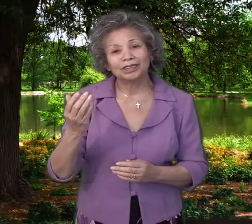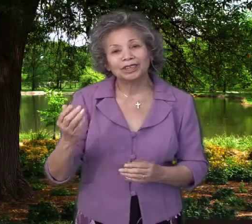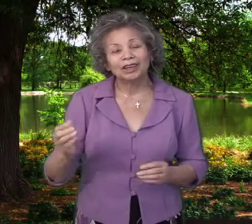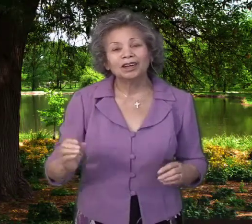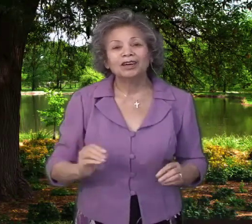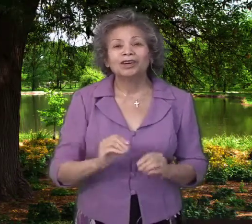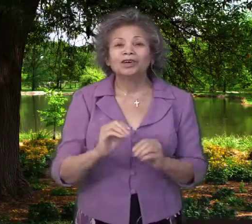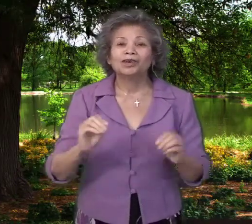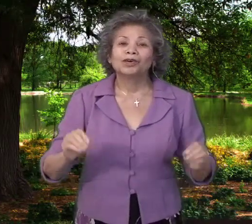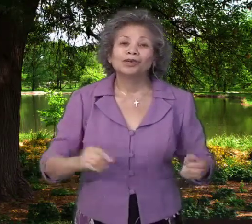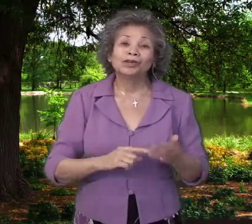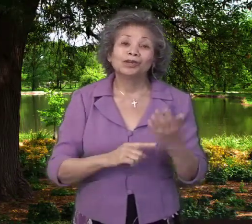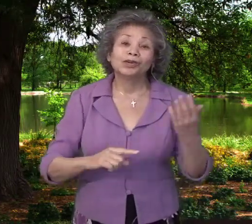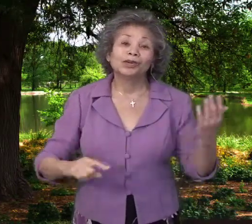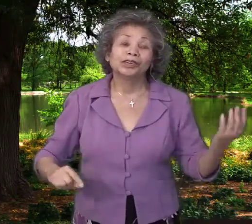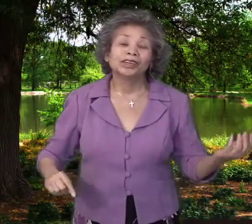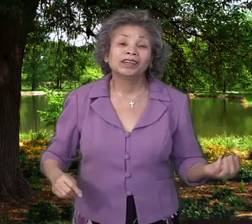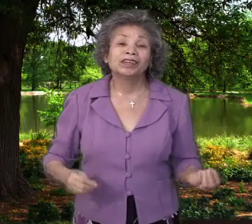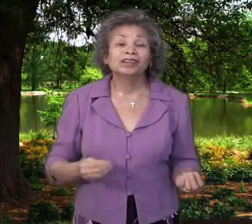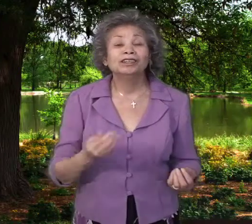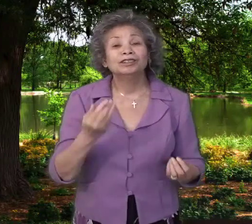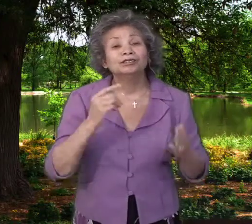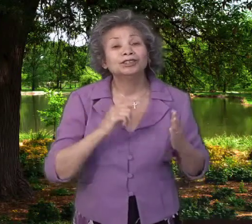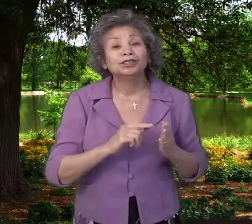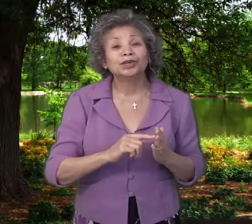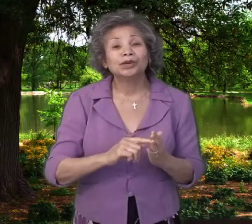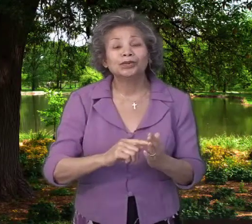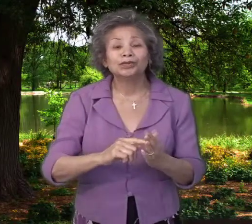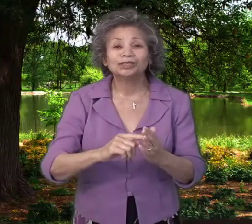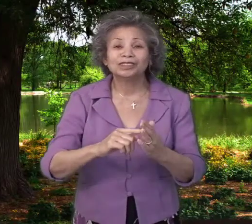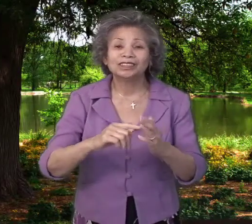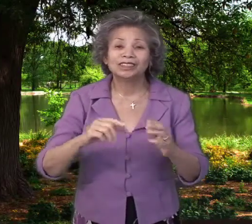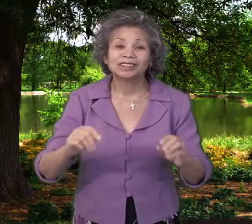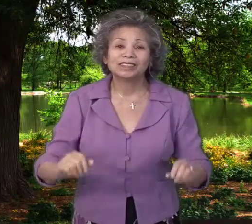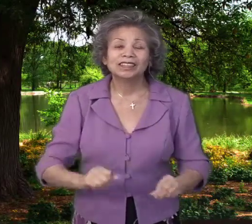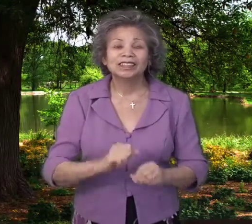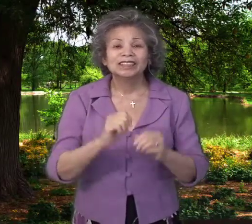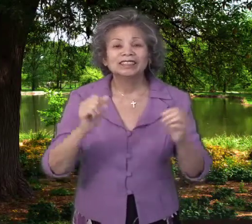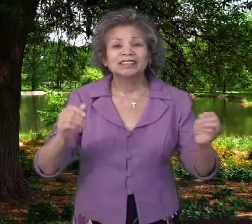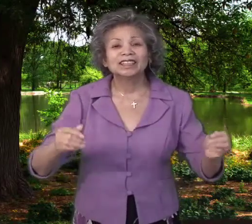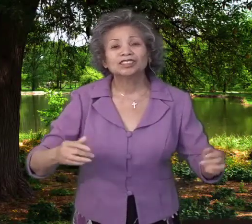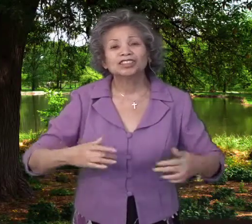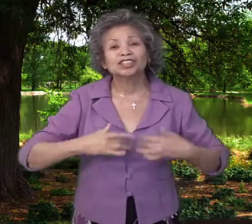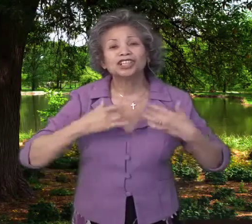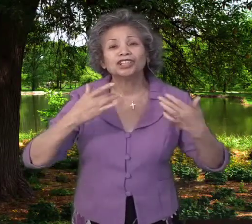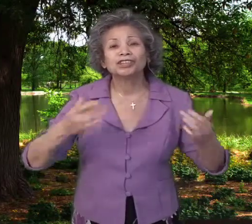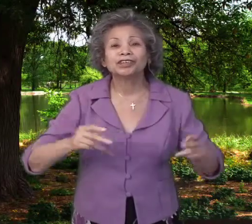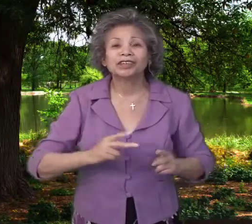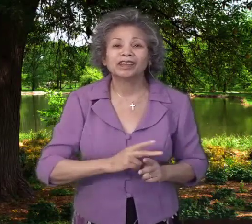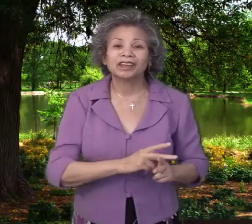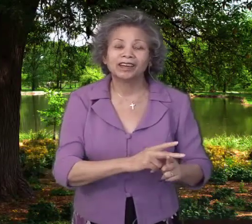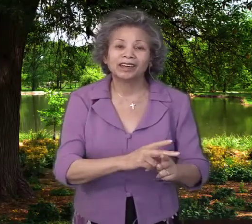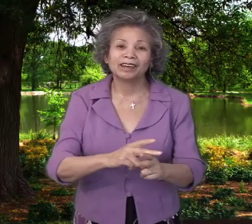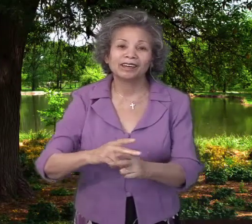O Lord, you've shown such tender care,